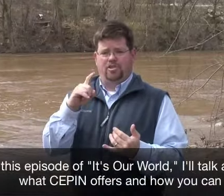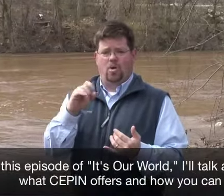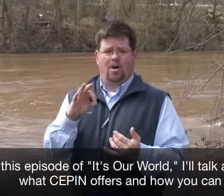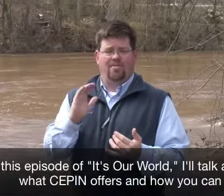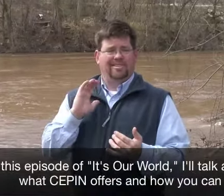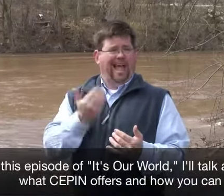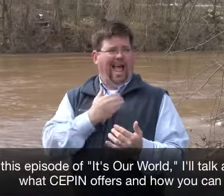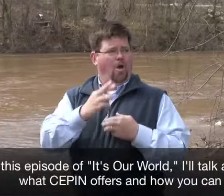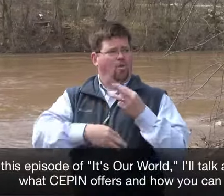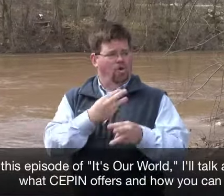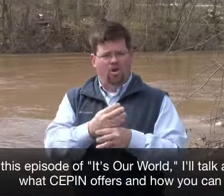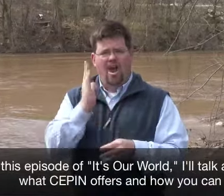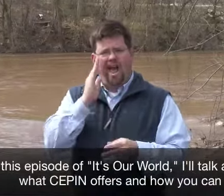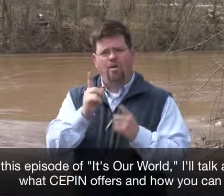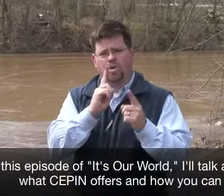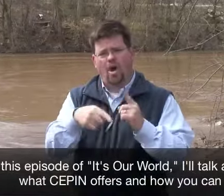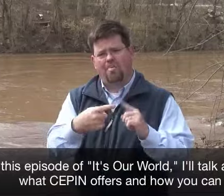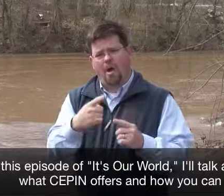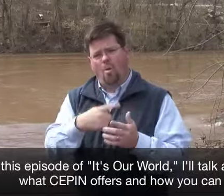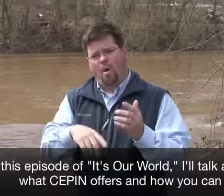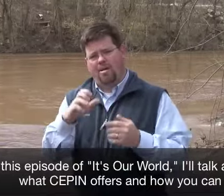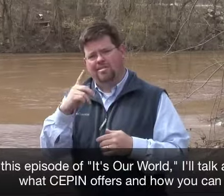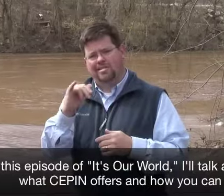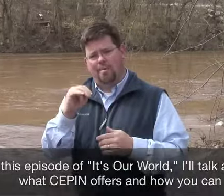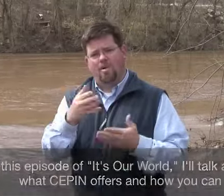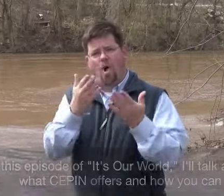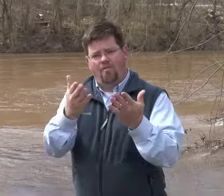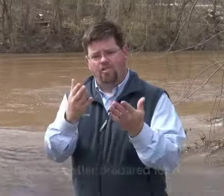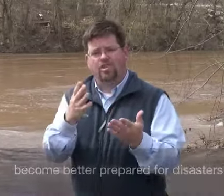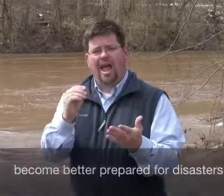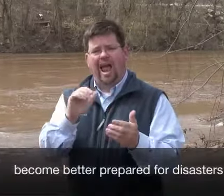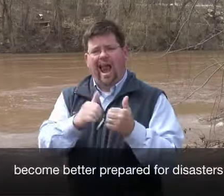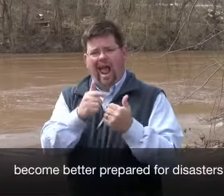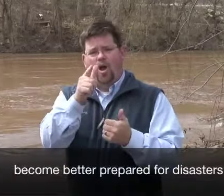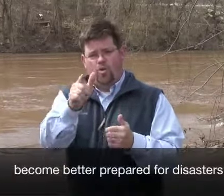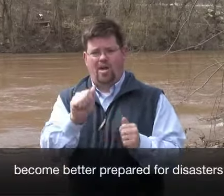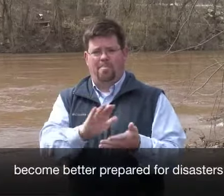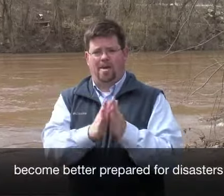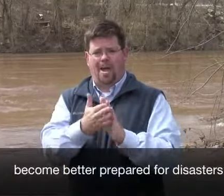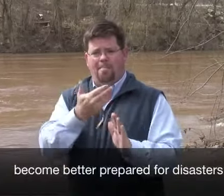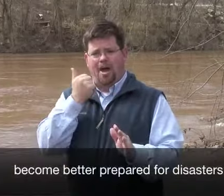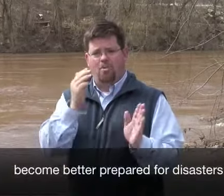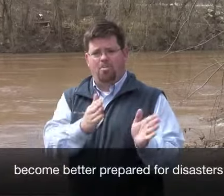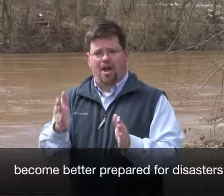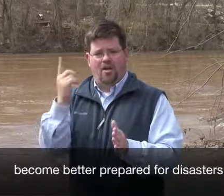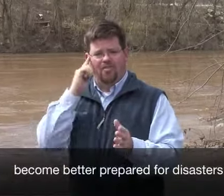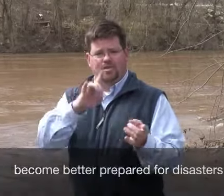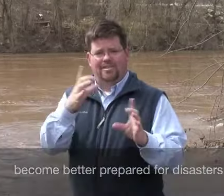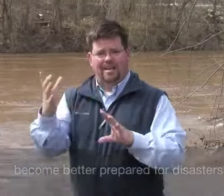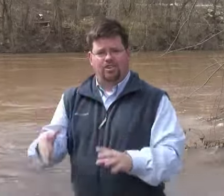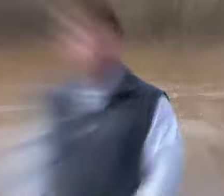episode of It's Our World, I'll talk about what SEPN offers and how you can become better prepared for disasters.